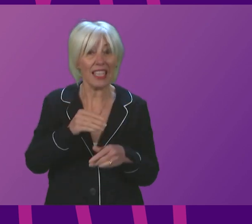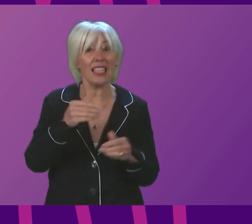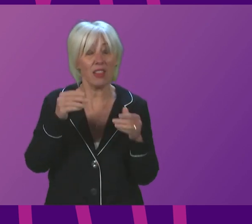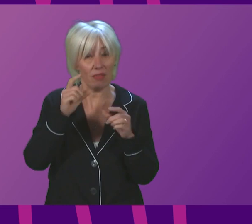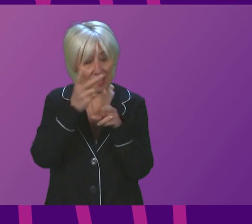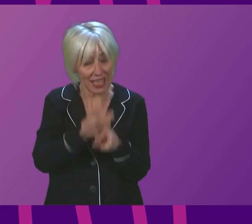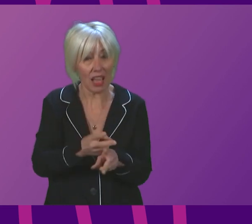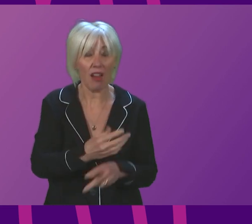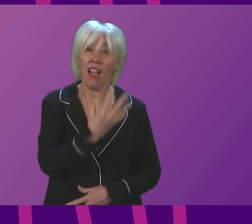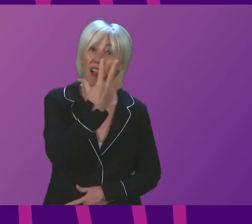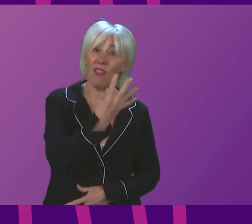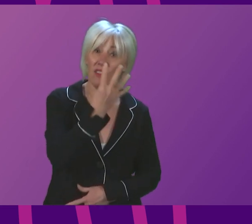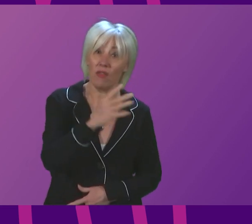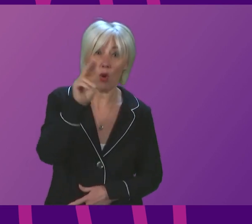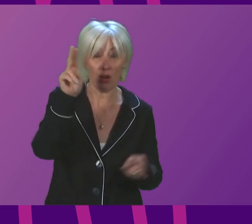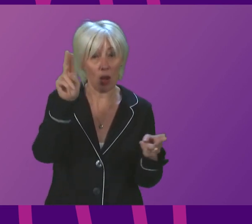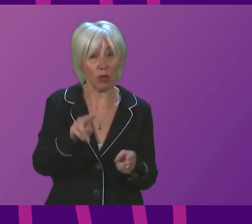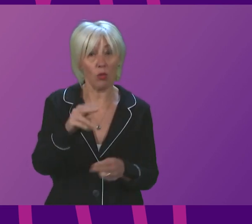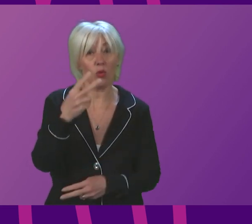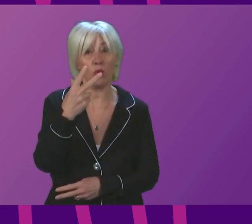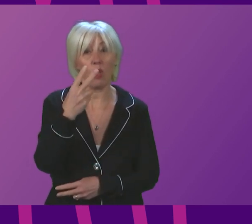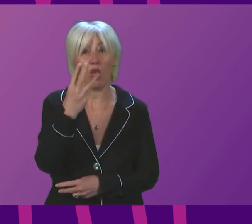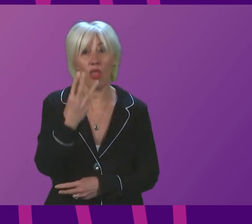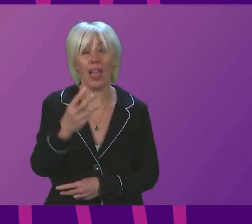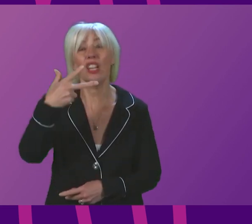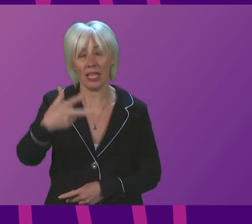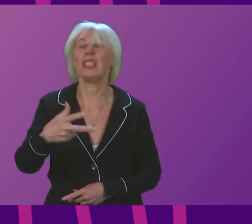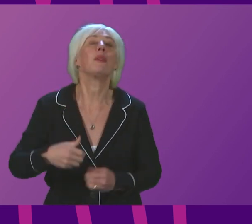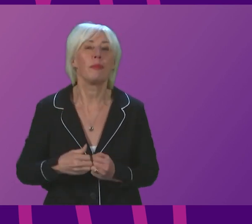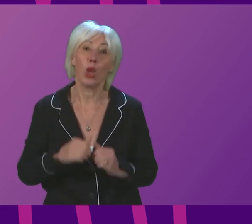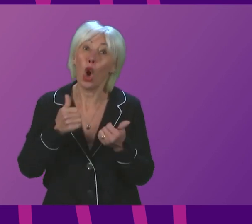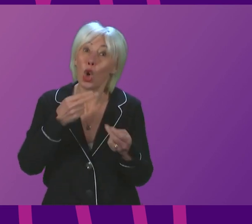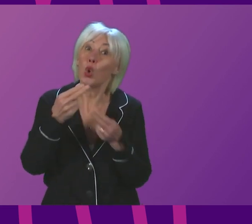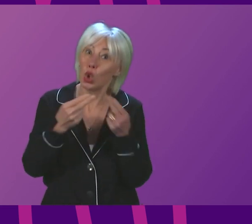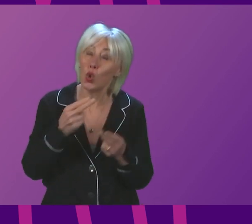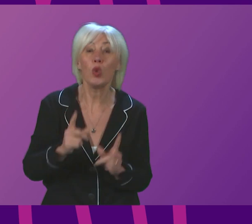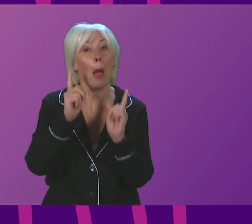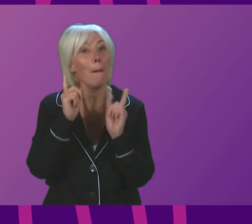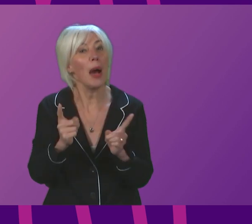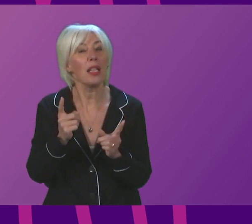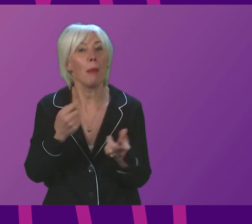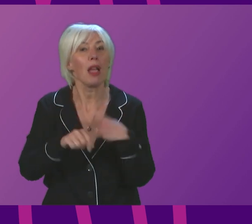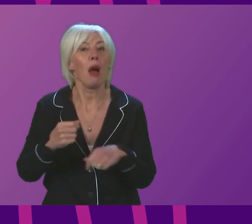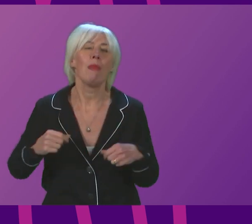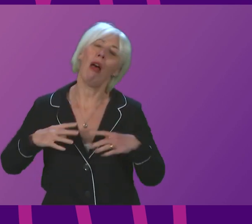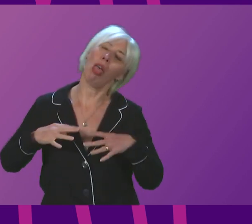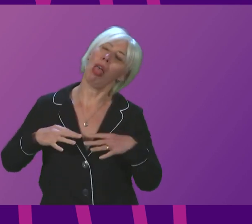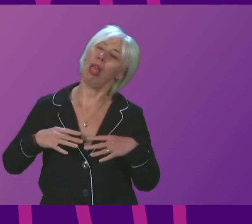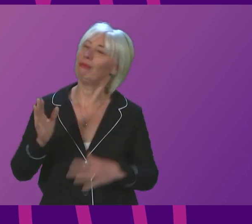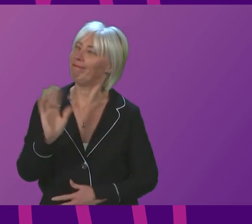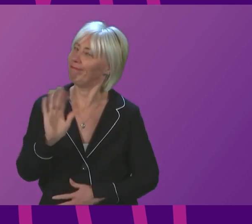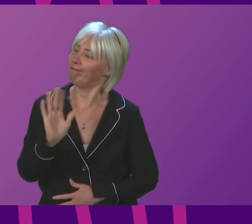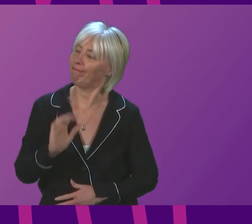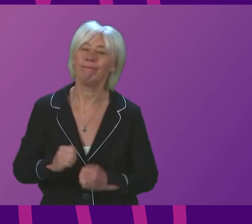54 to 38. That is, of course, welcome news, but we shouldn't in any way be complacent about that.